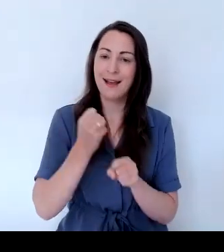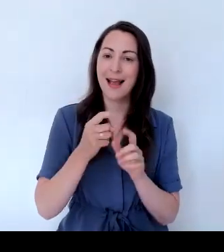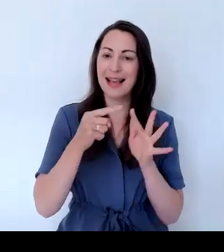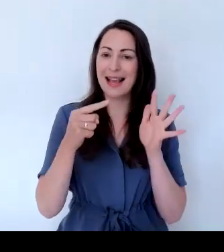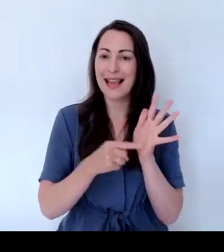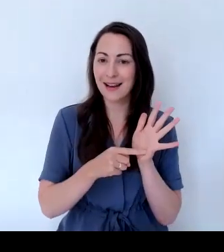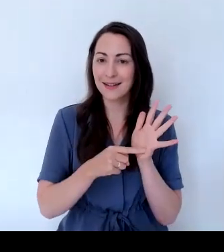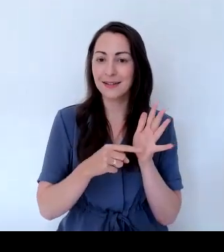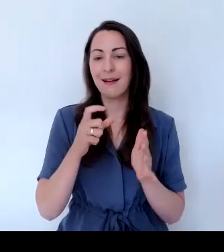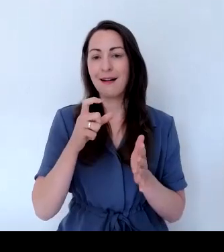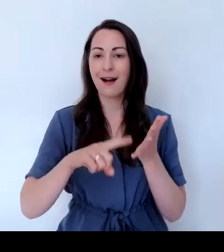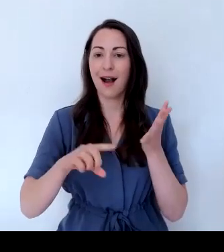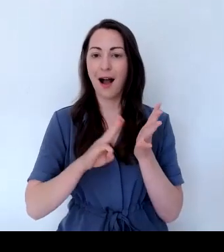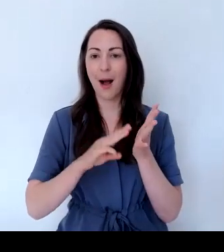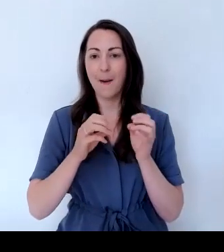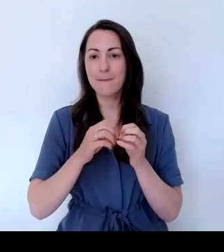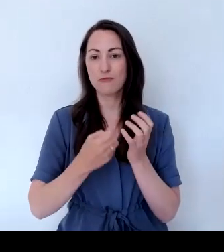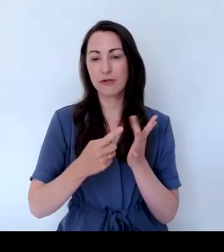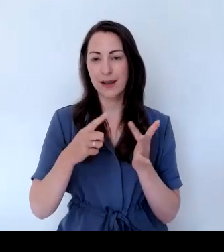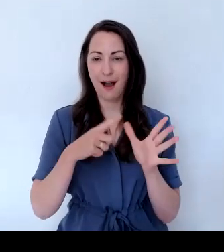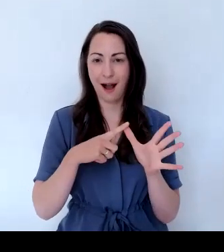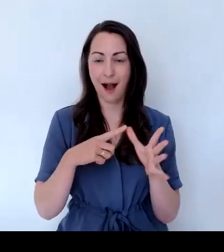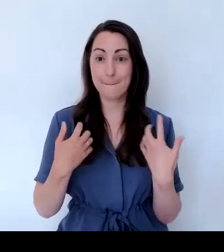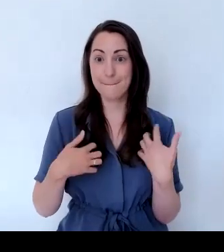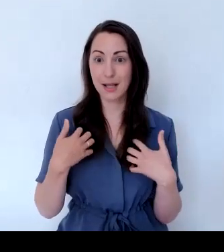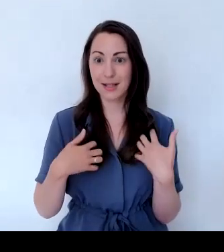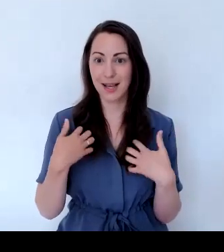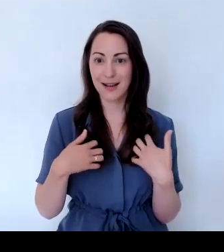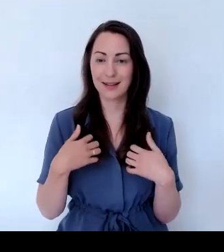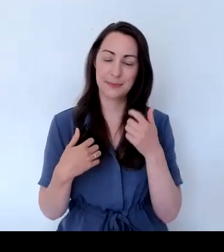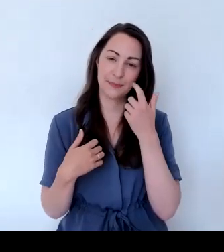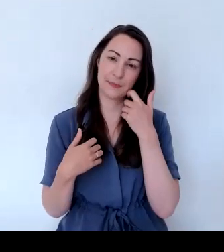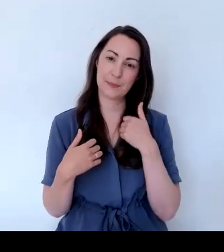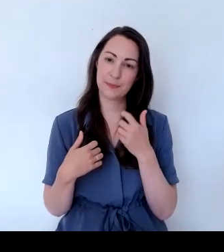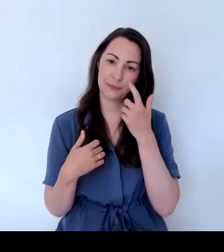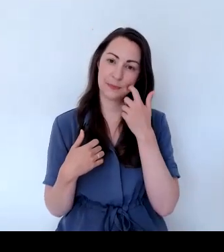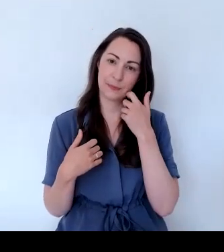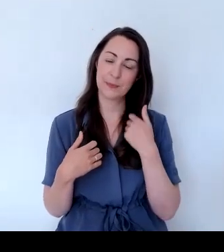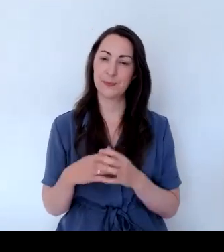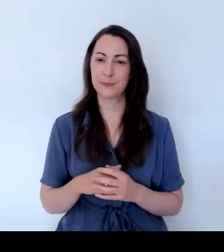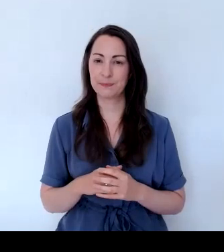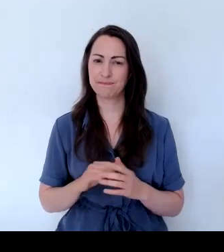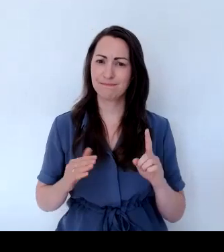which aims to increase the number of pollinators right across Northwest Cumbria.